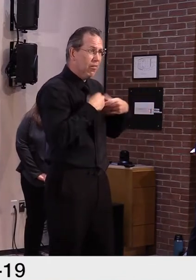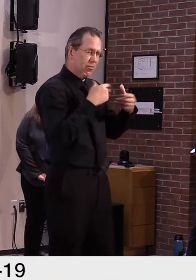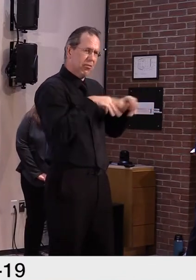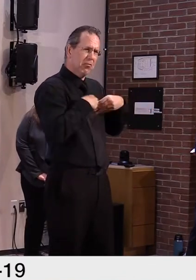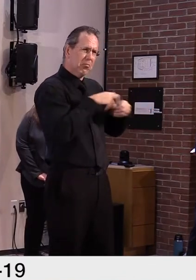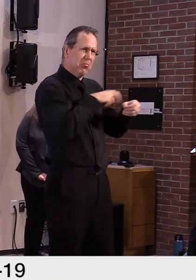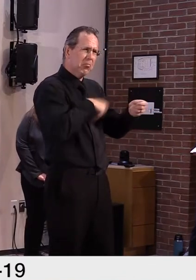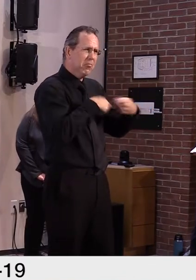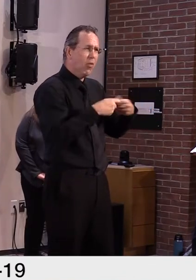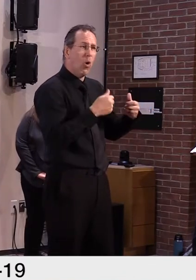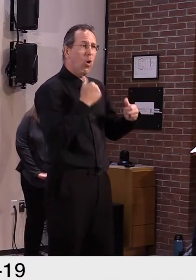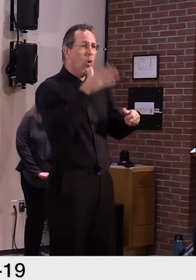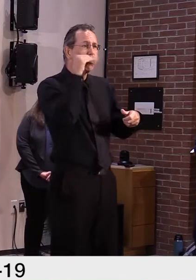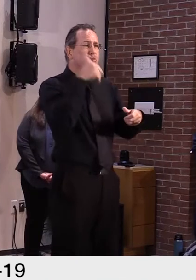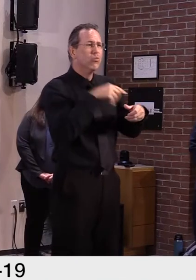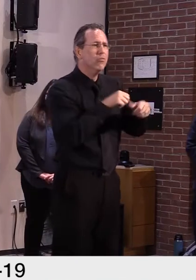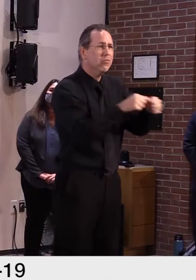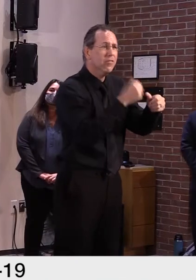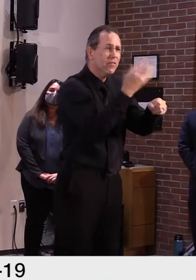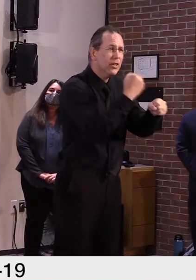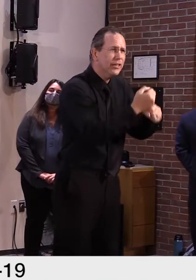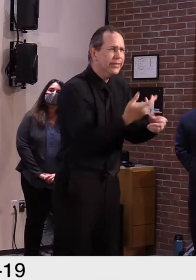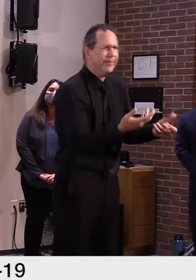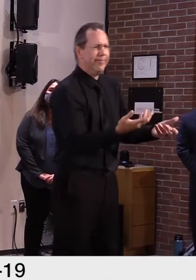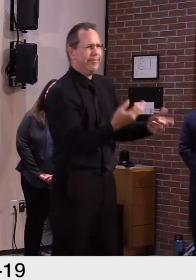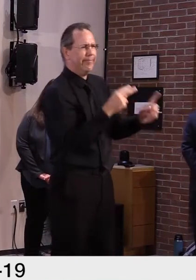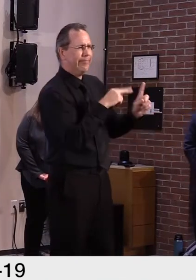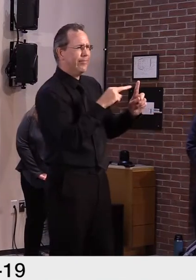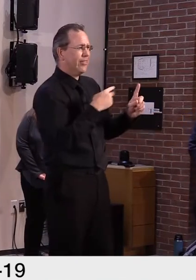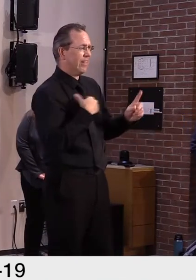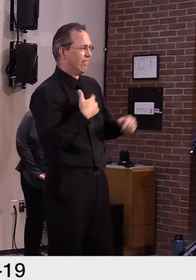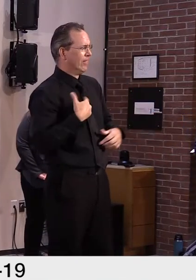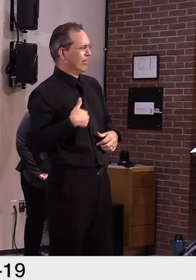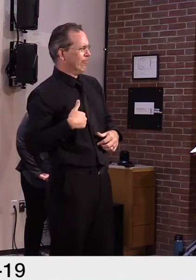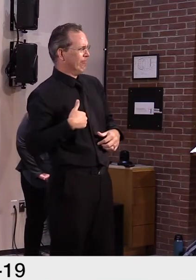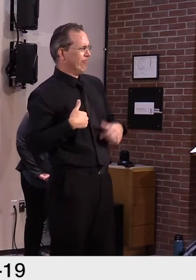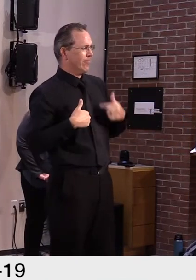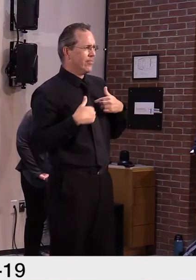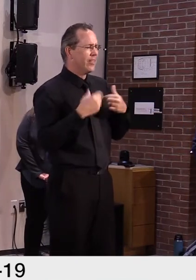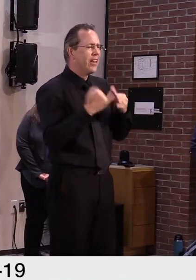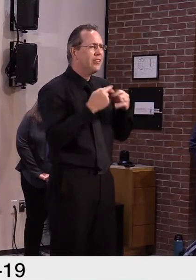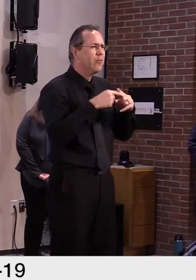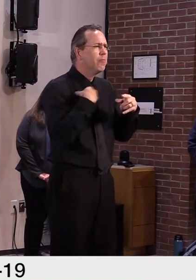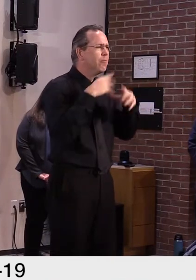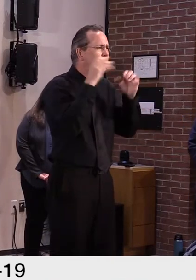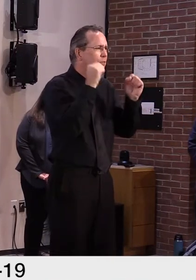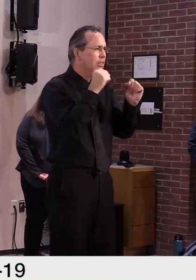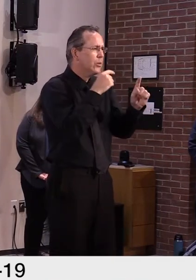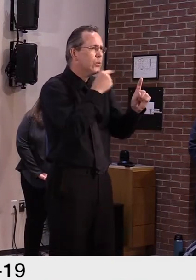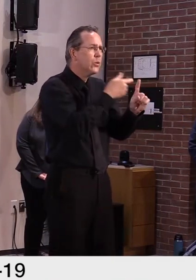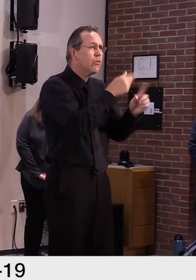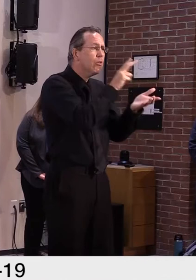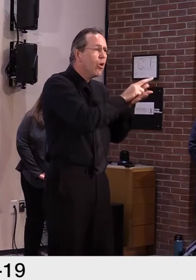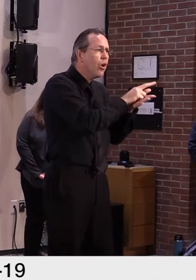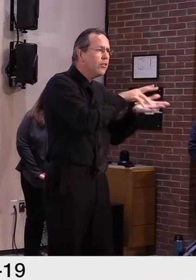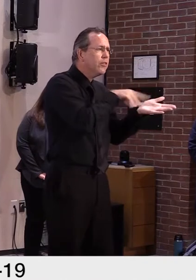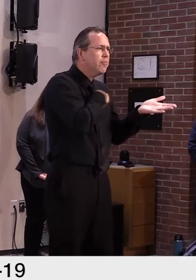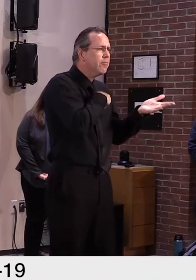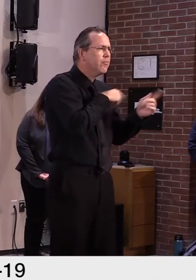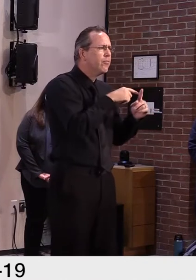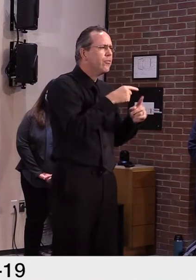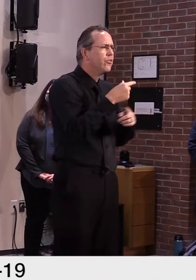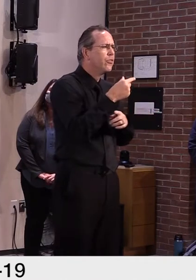disappointing, but I think the last President to lose was, I believe, George H. W. Bush.